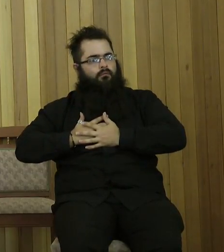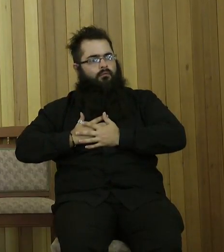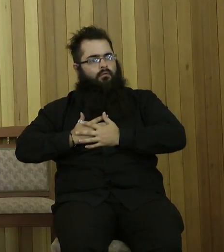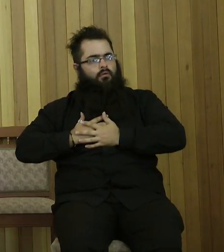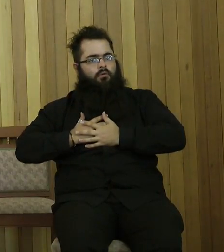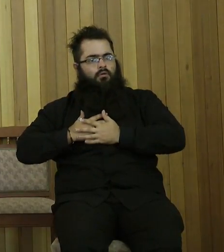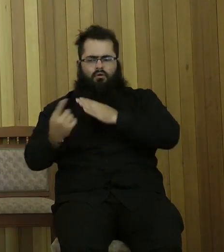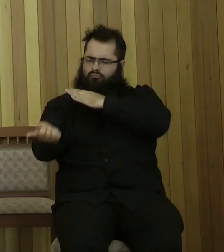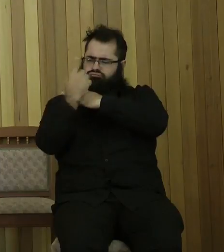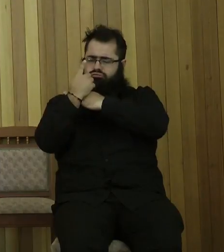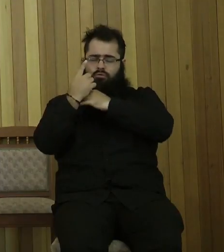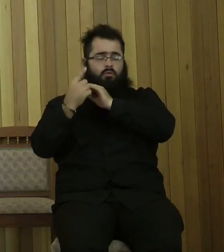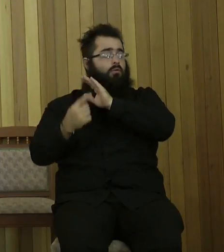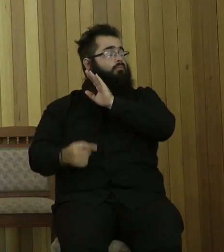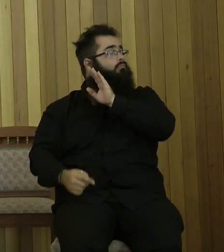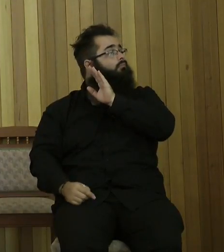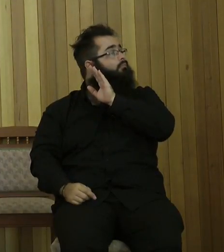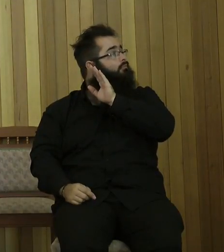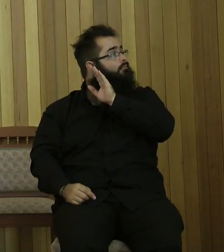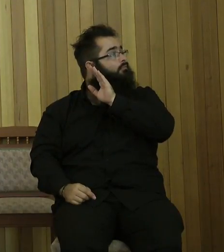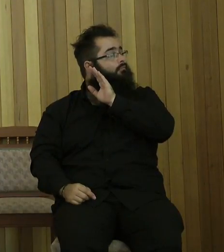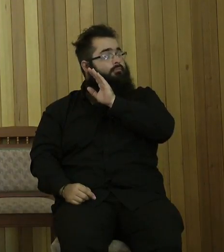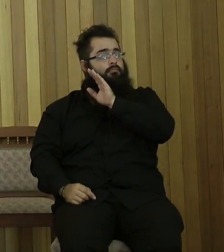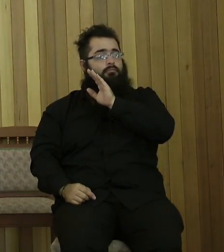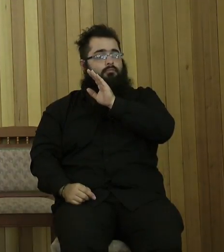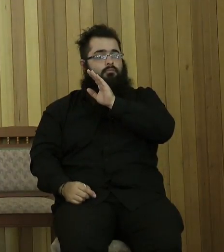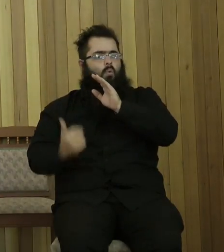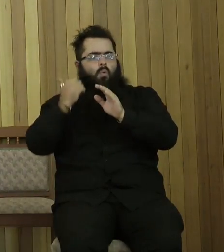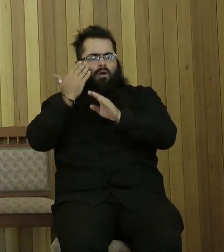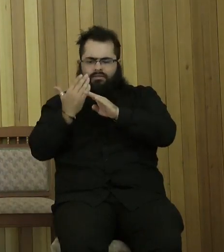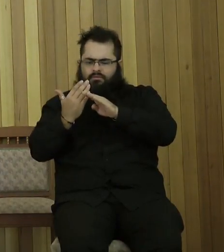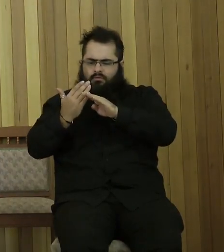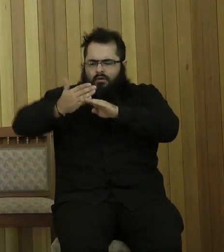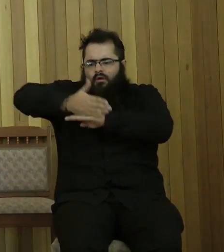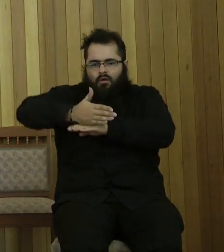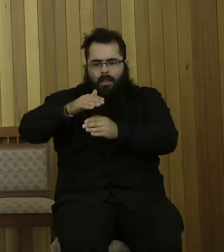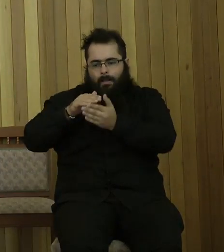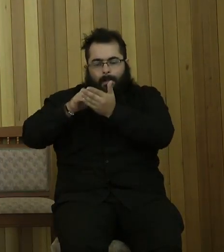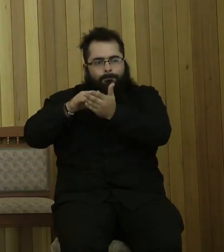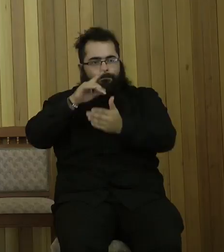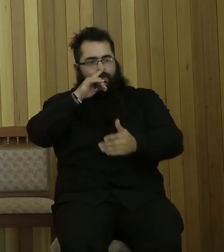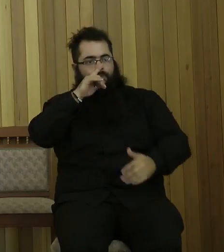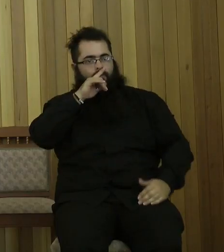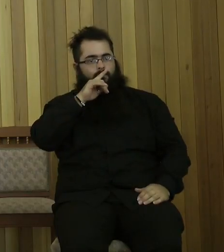going the second mile. Now, you and I know that it is the same God